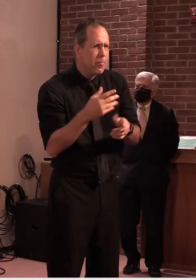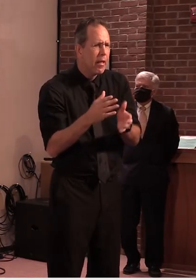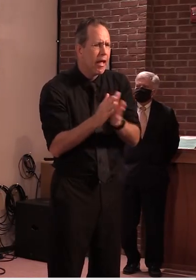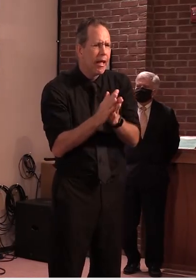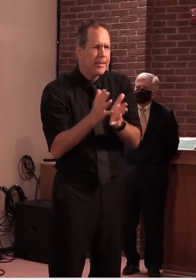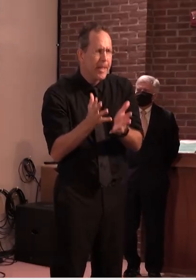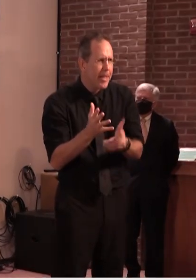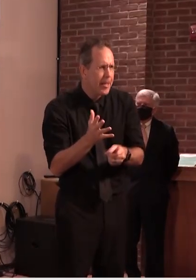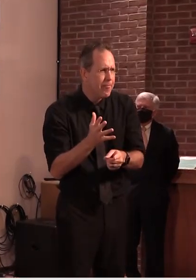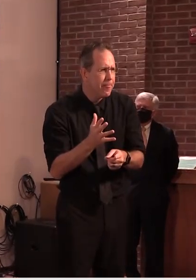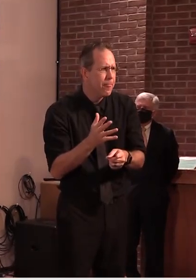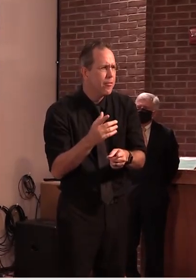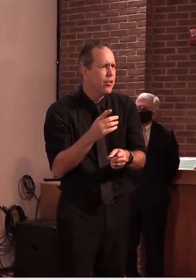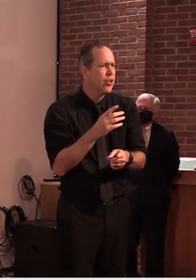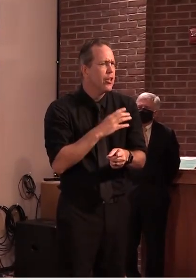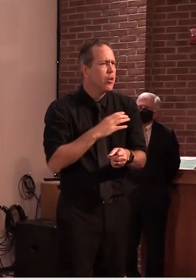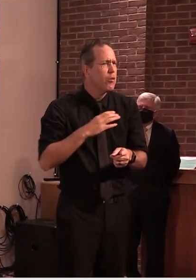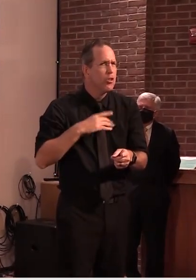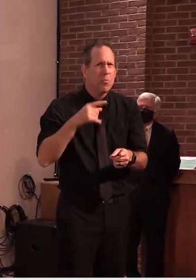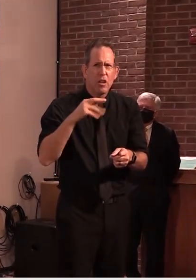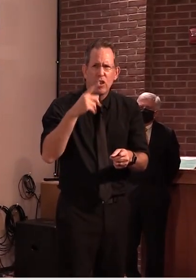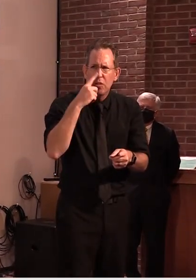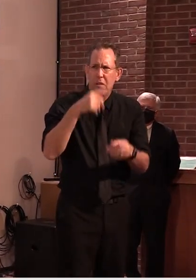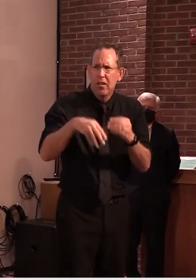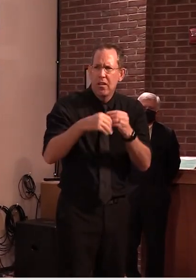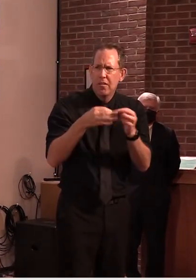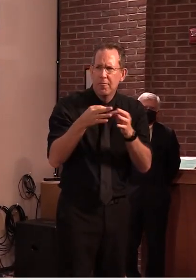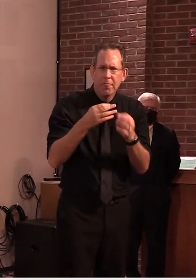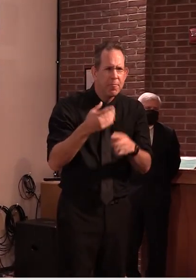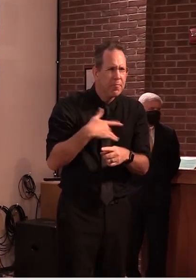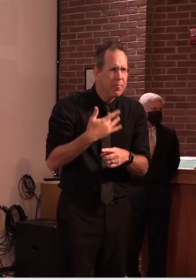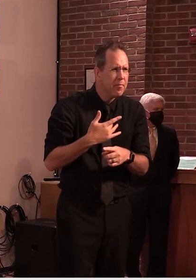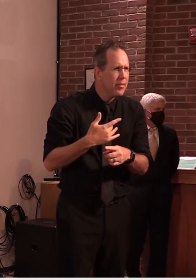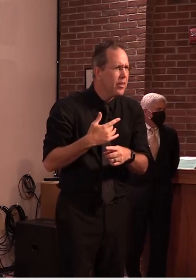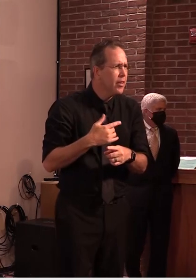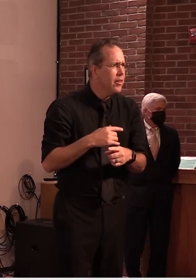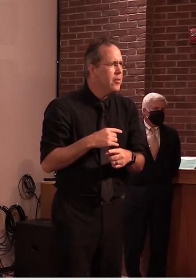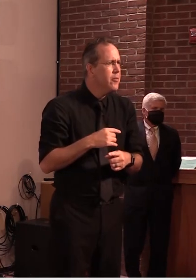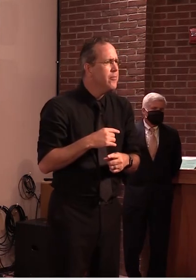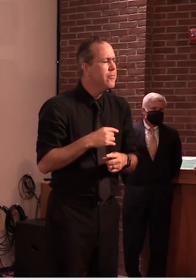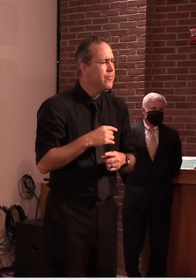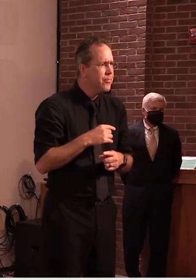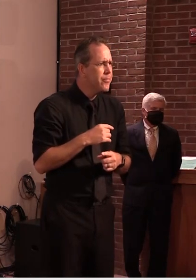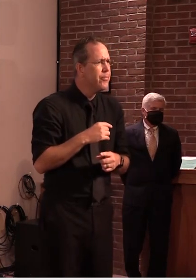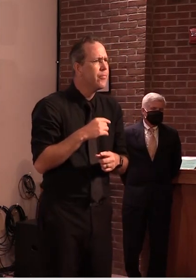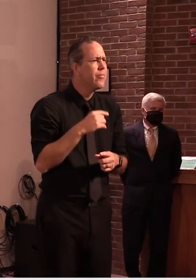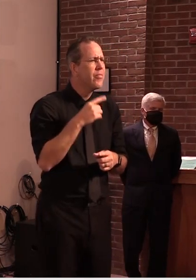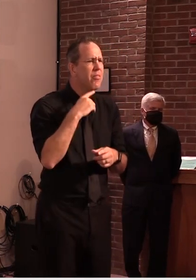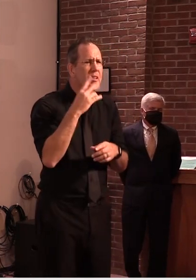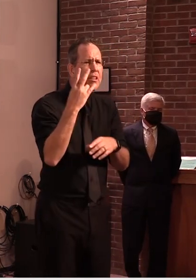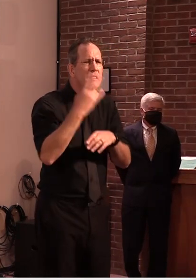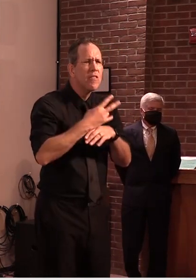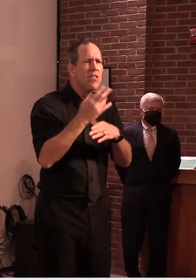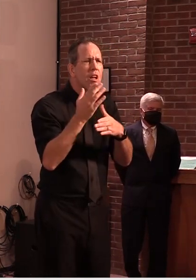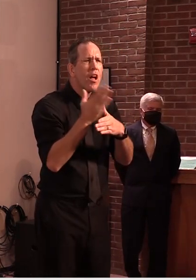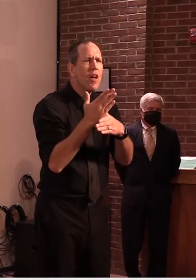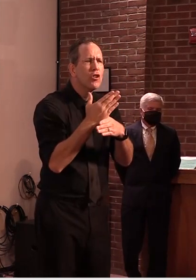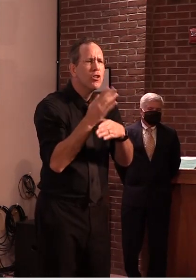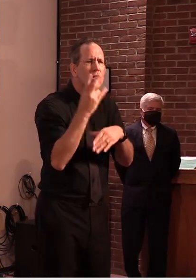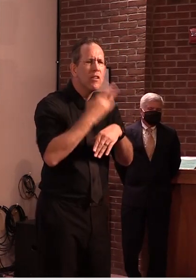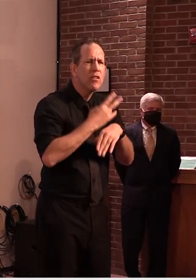department website this is is based on sunday rolling average of uh 10 positive cases or